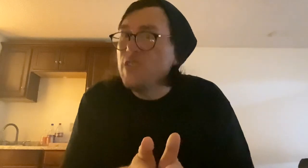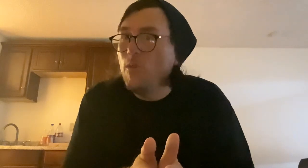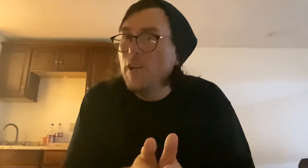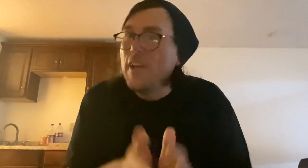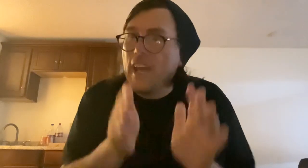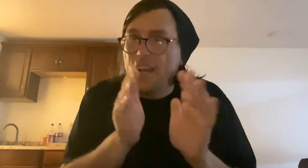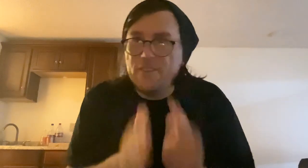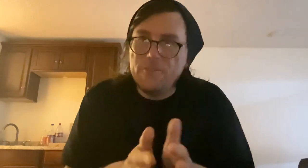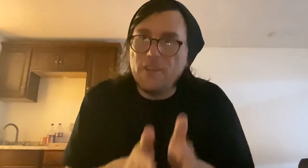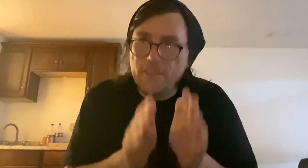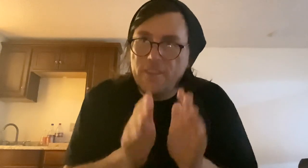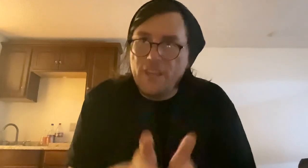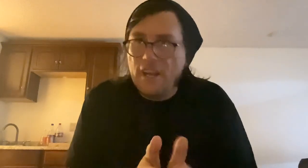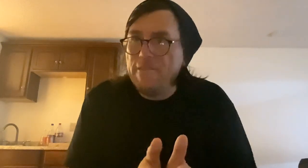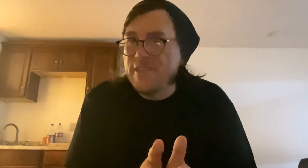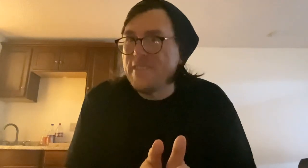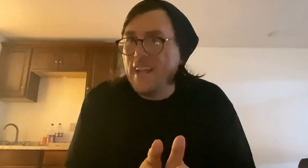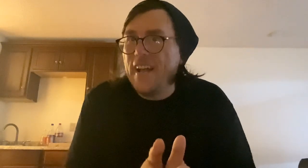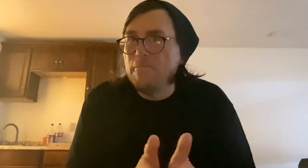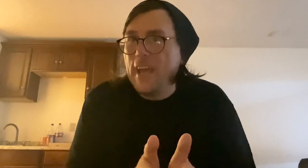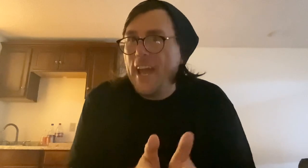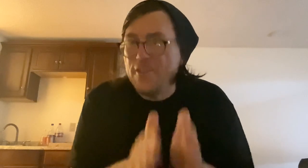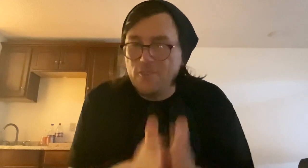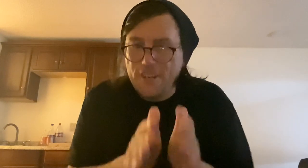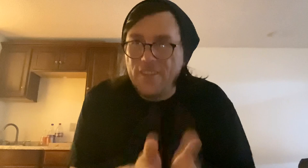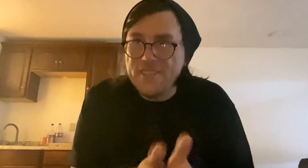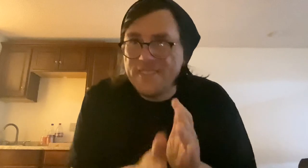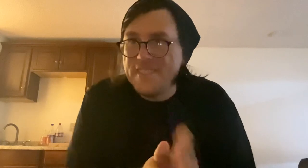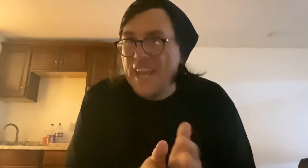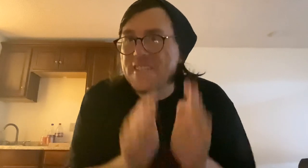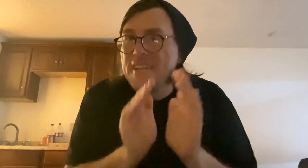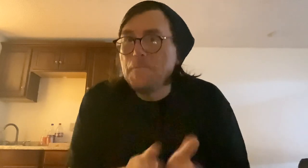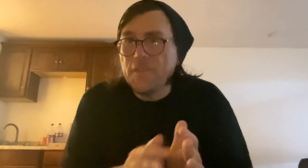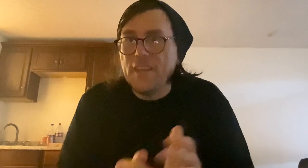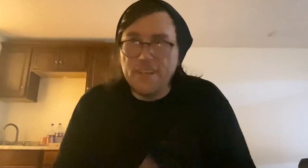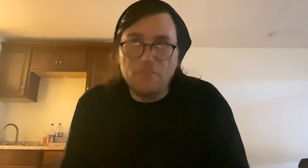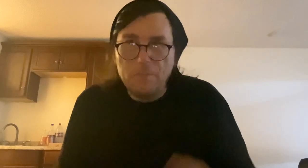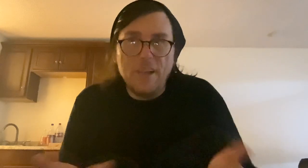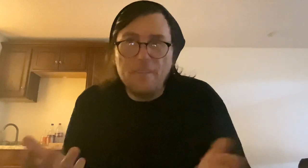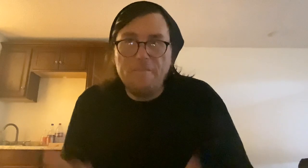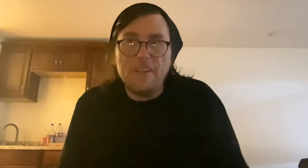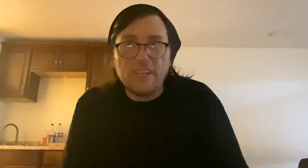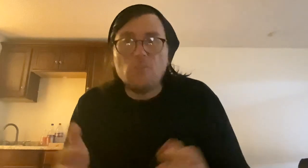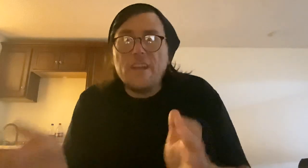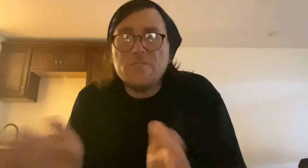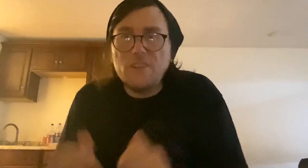due. And told you, you know, if it's not turned in on this date, then it'll be a failing grade, so,